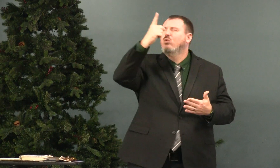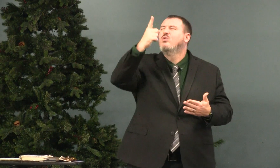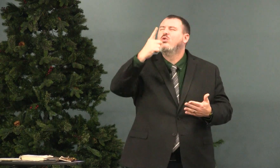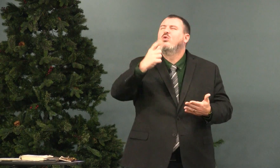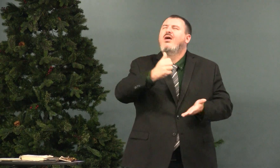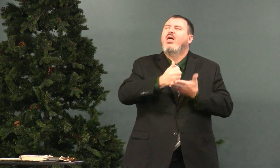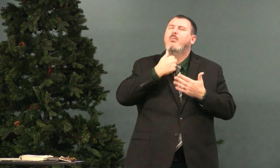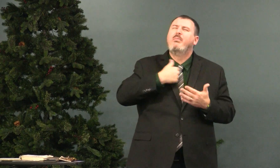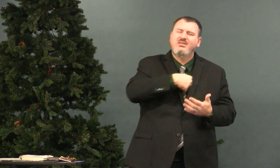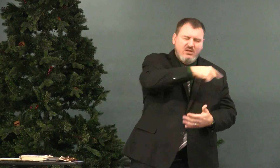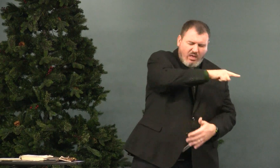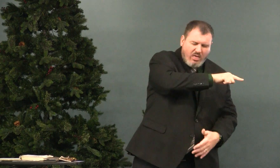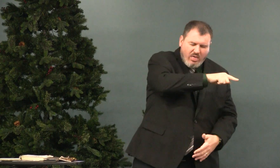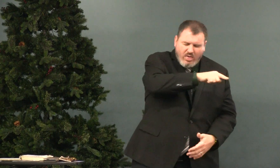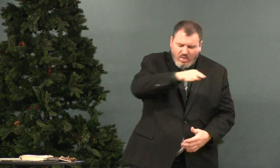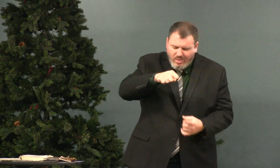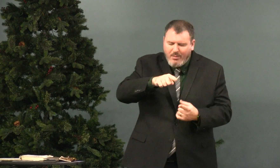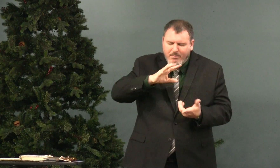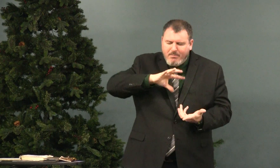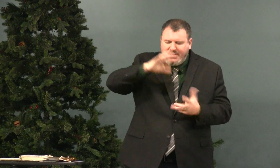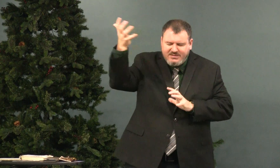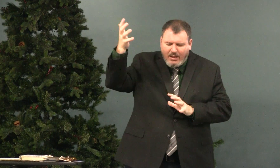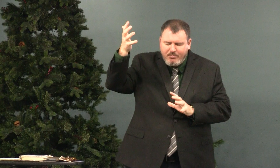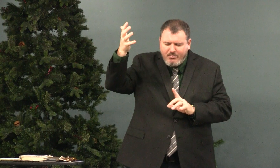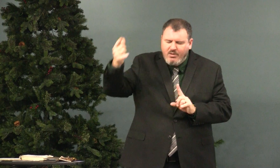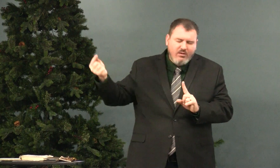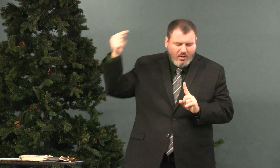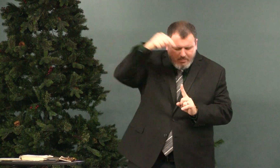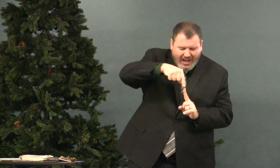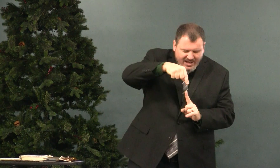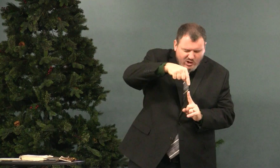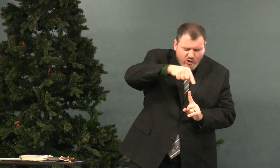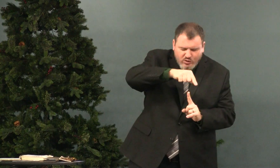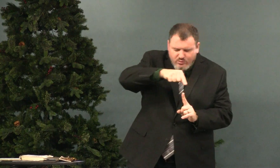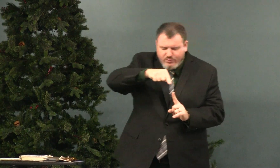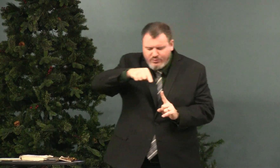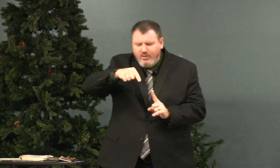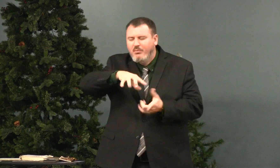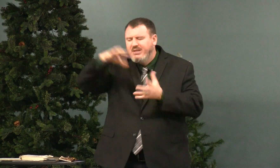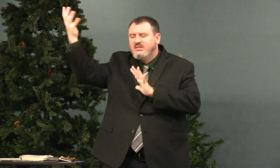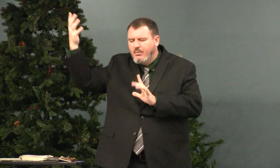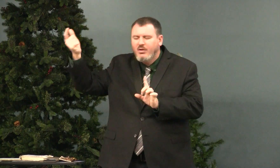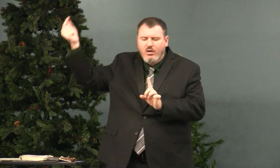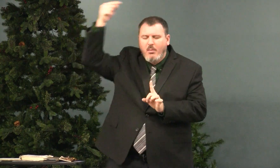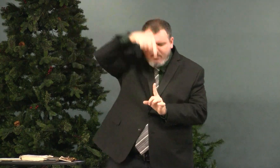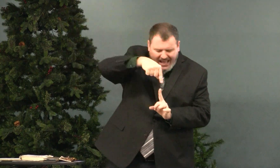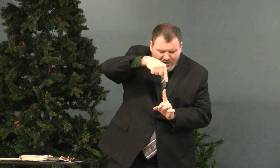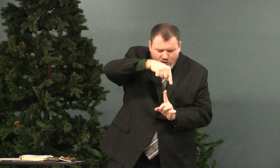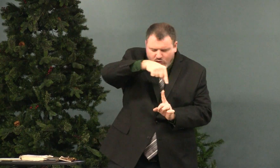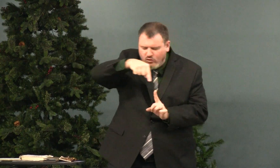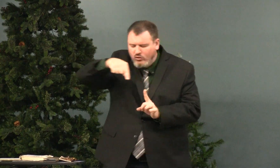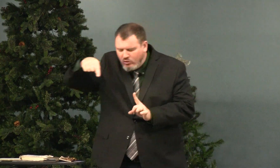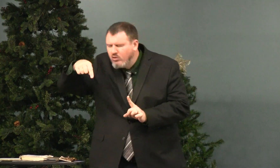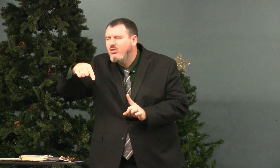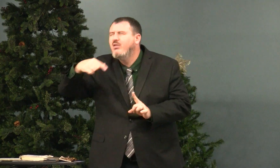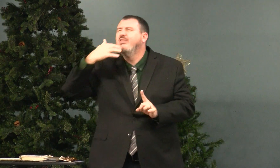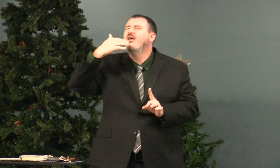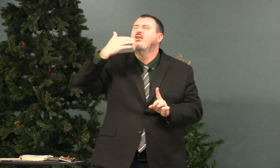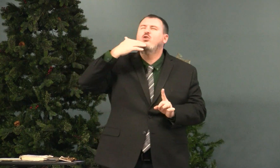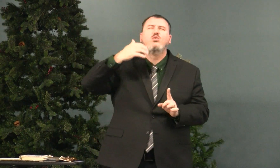I thank you that we can, when we mess up, we can go back to the save point and go back and